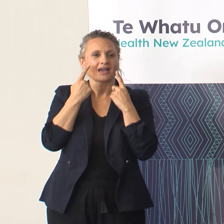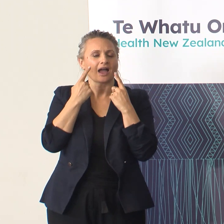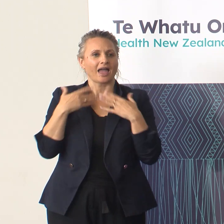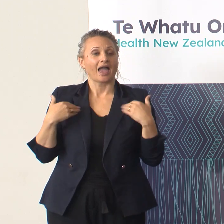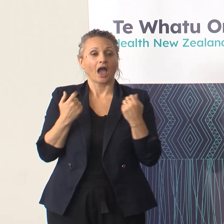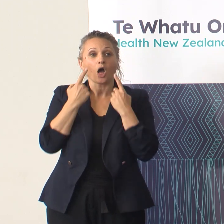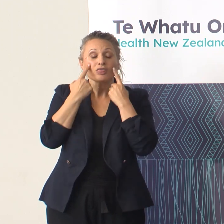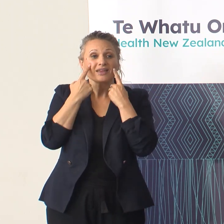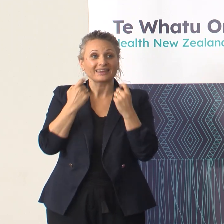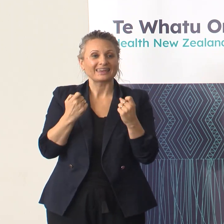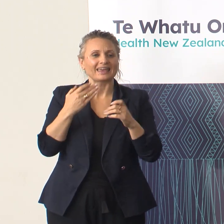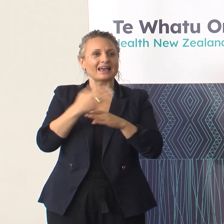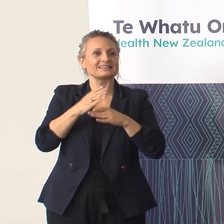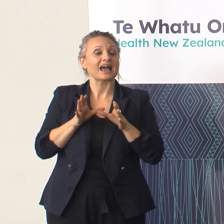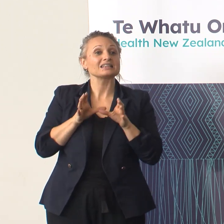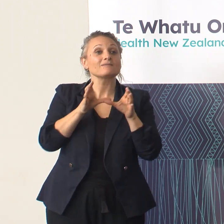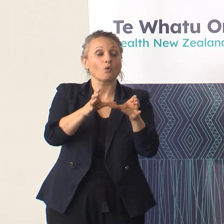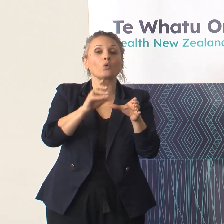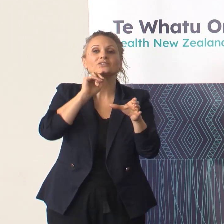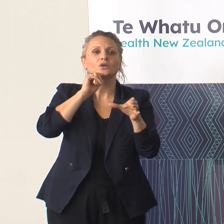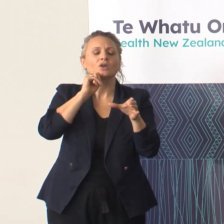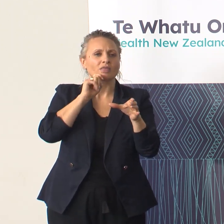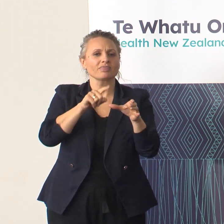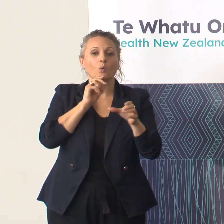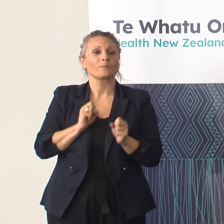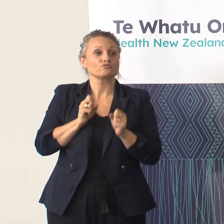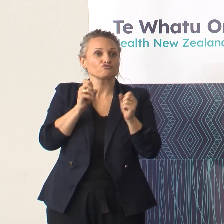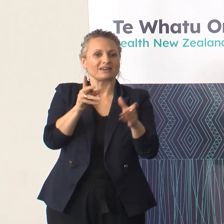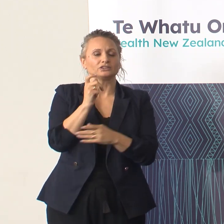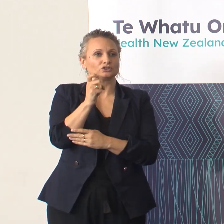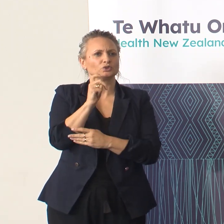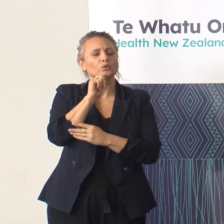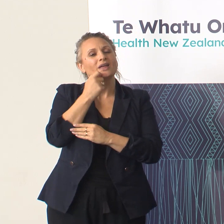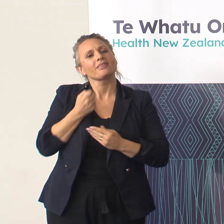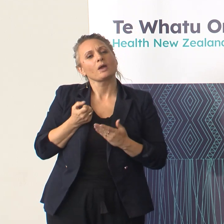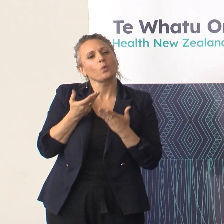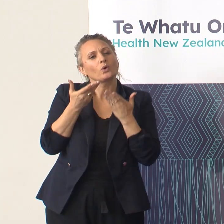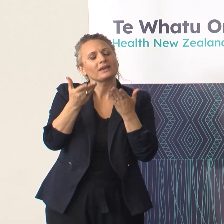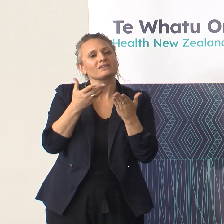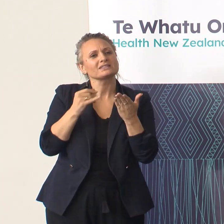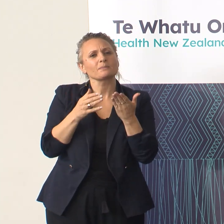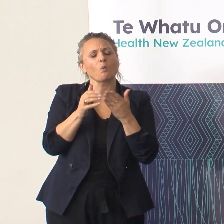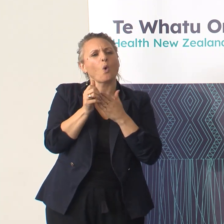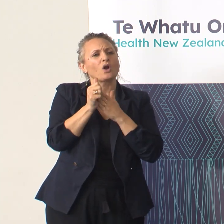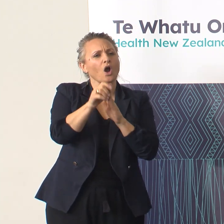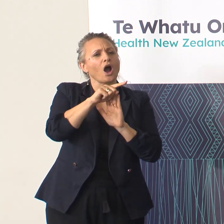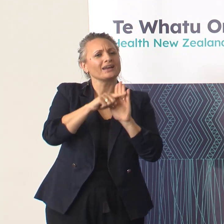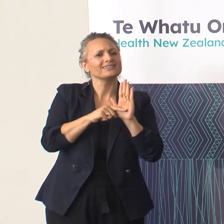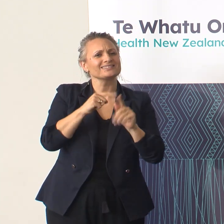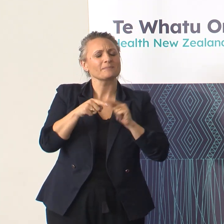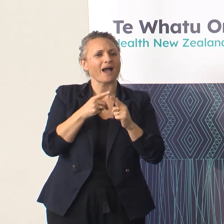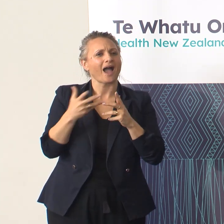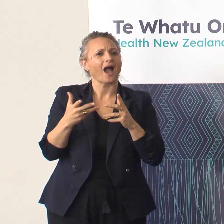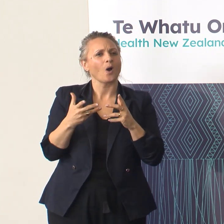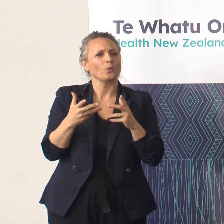also be released in the not too distant future, which is going to provide some further guidance and advice about how we go about tackling this, because it's become a big